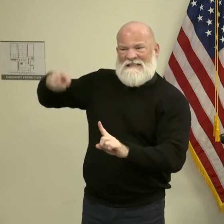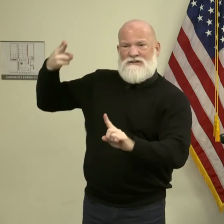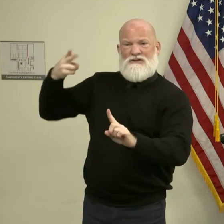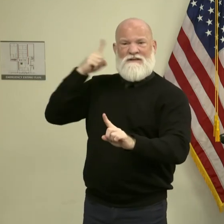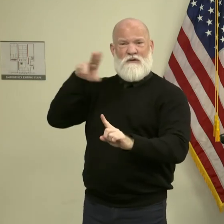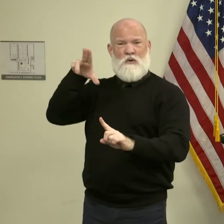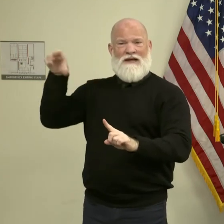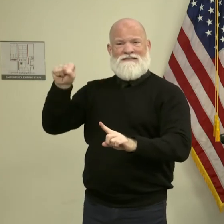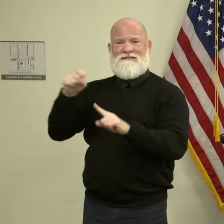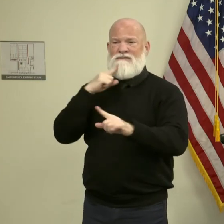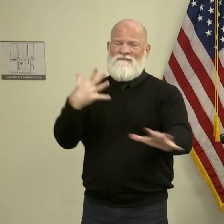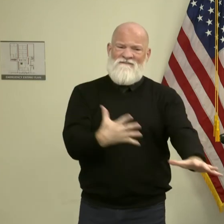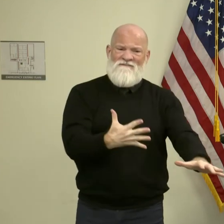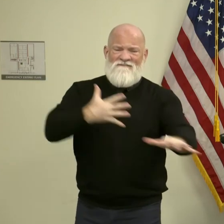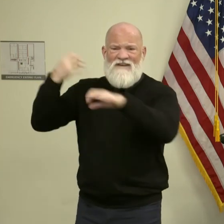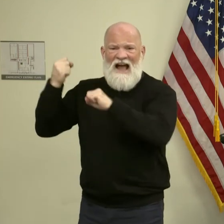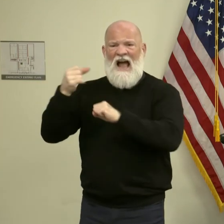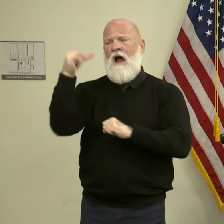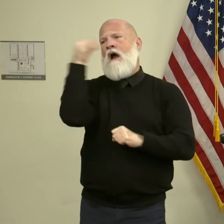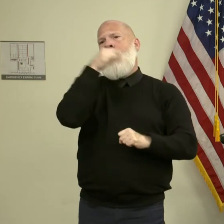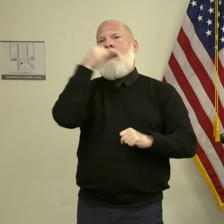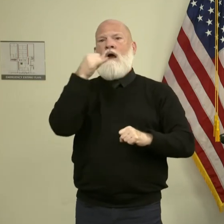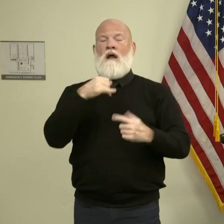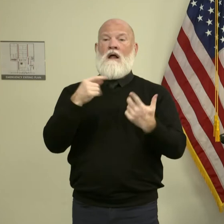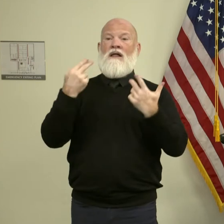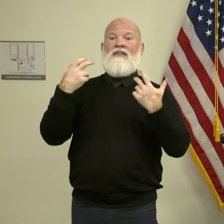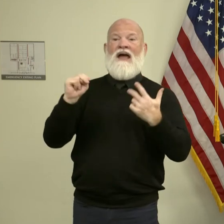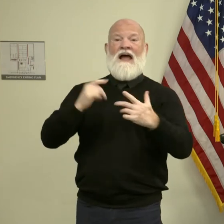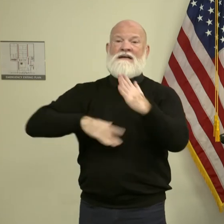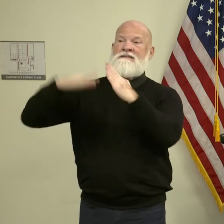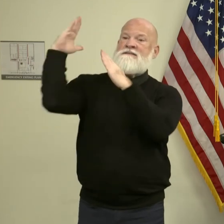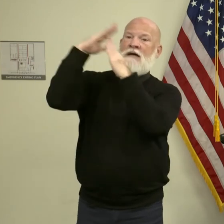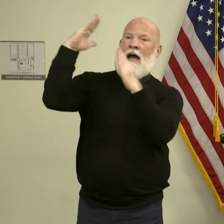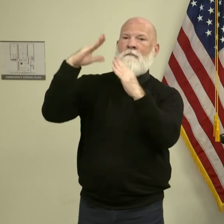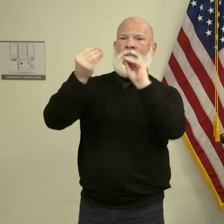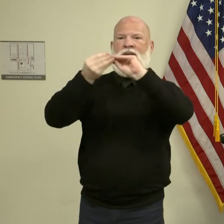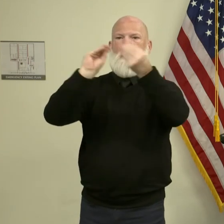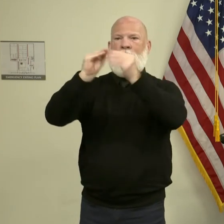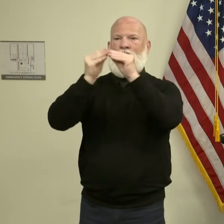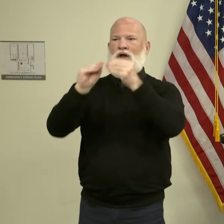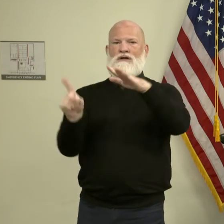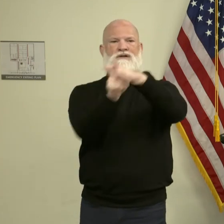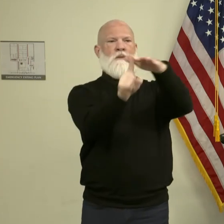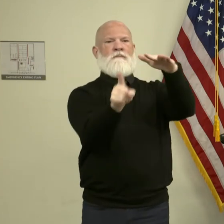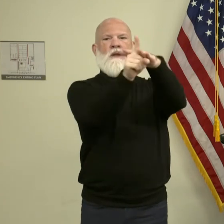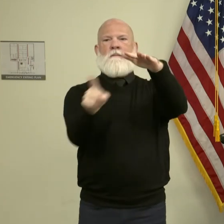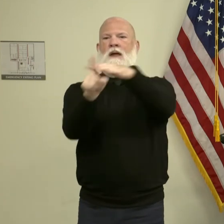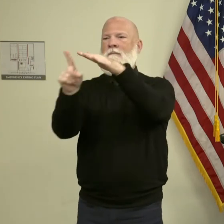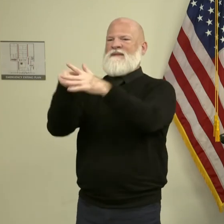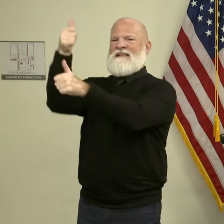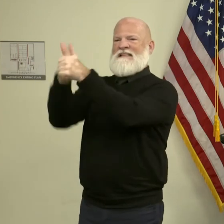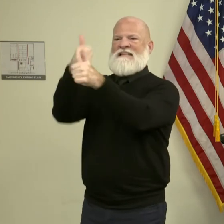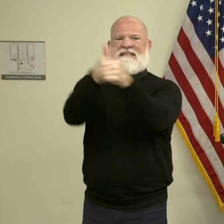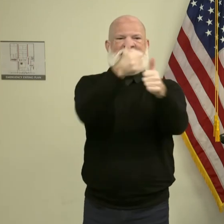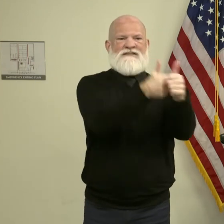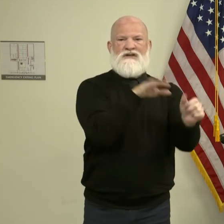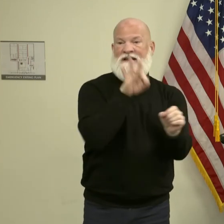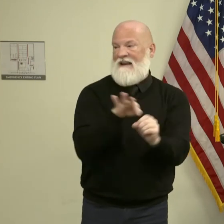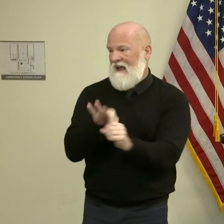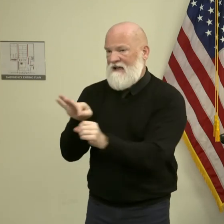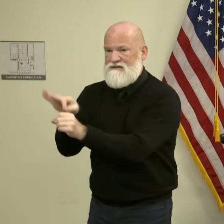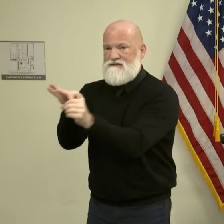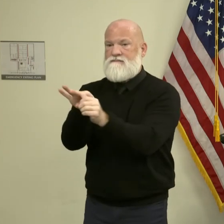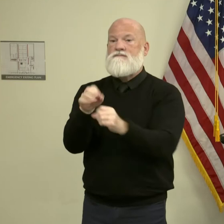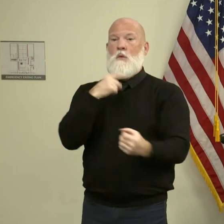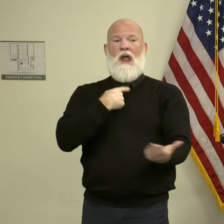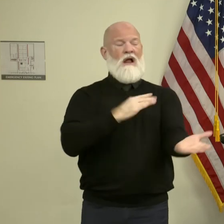of a pandemic, and had record turnout in each and every election we saw. That is unprecedented. And I want to give a big thank you